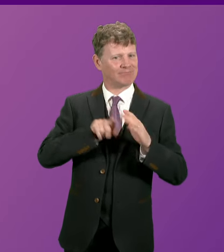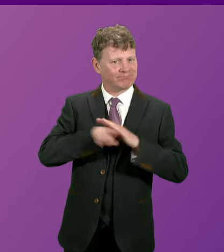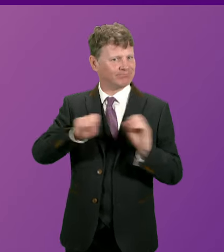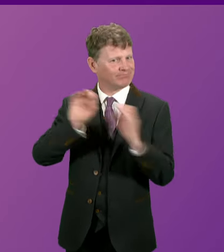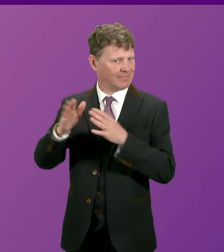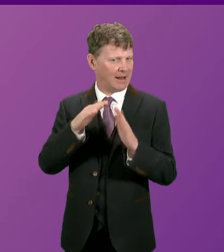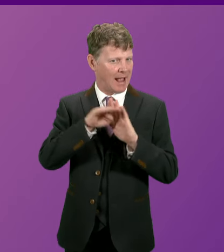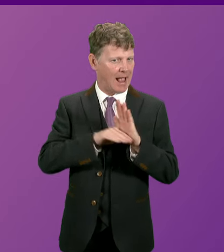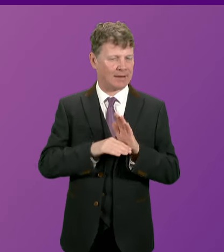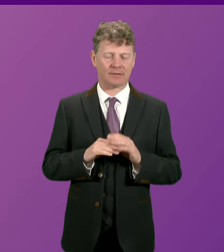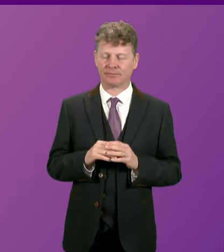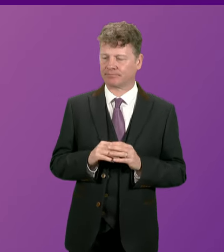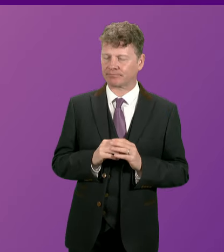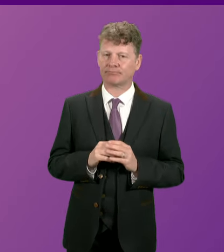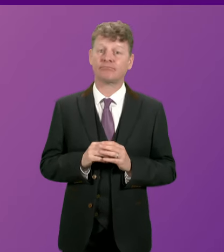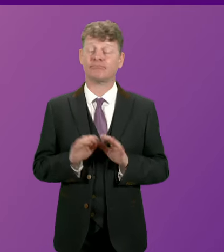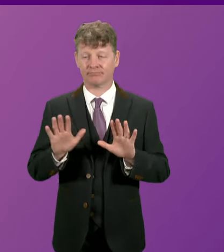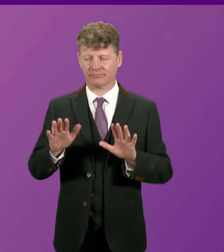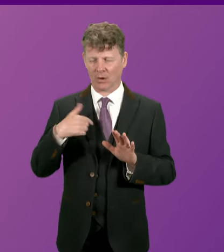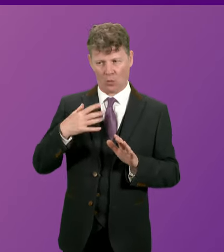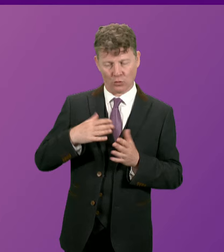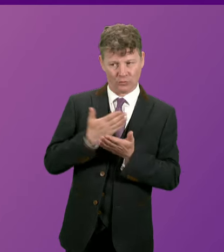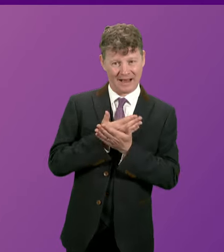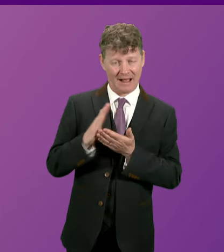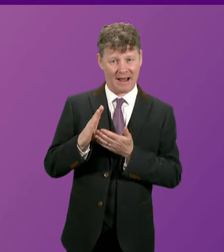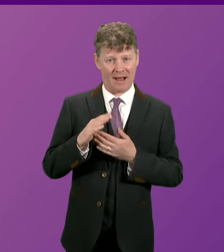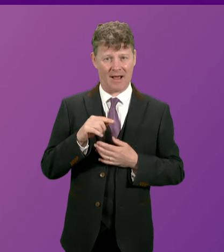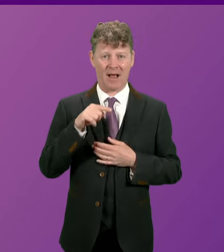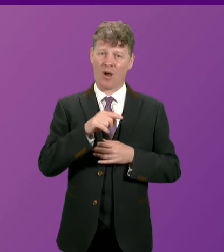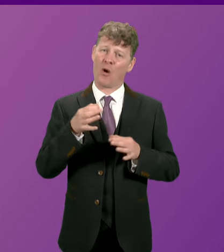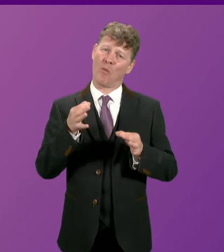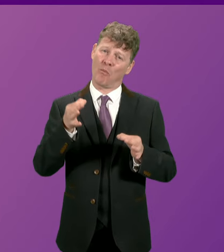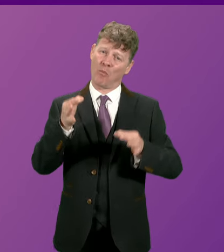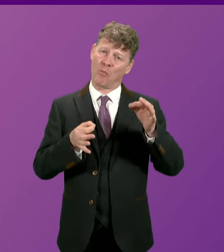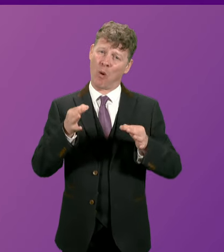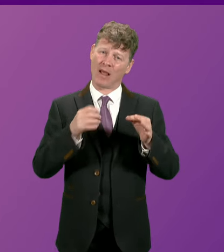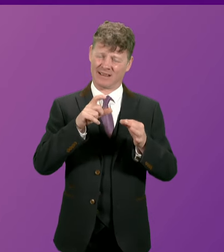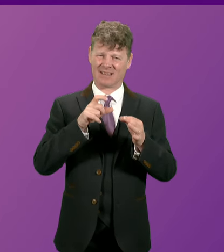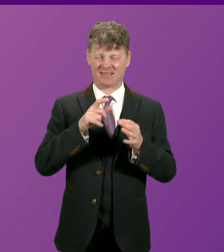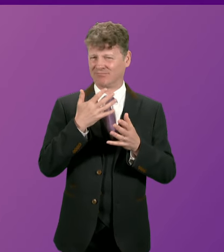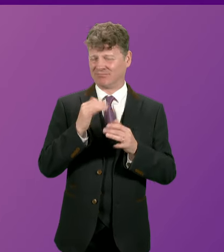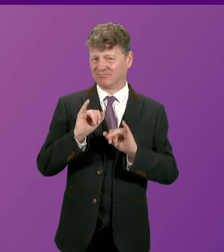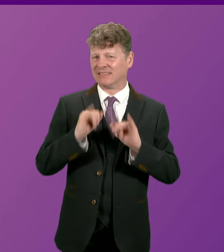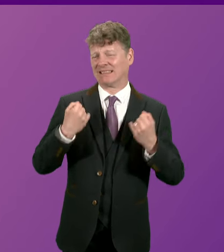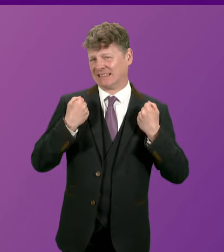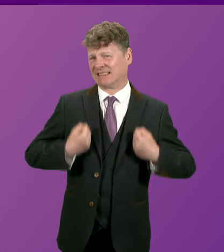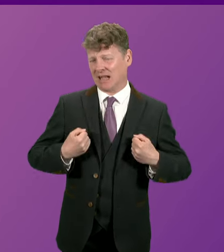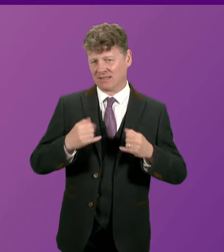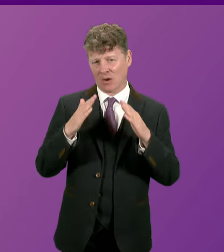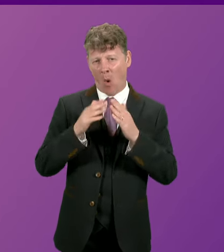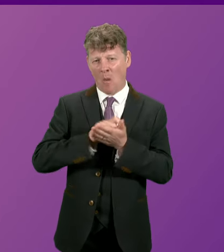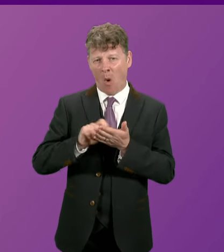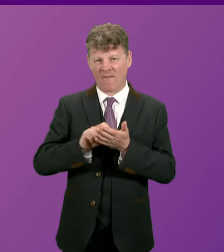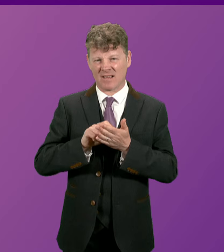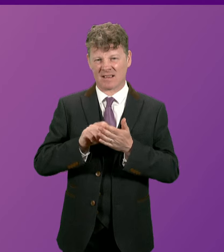me be very clear the dog whistle politics we have seen displayed this week through the disgusting Home Office footage and